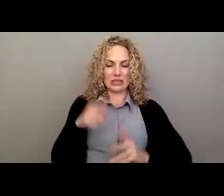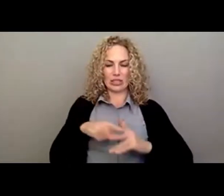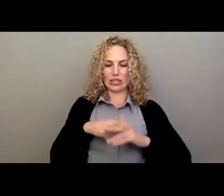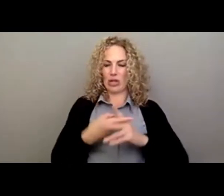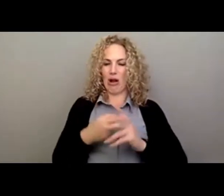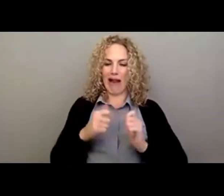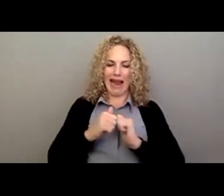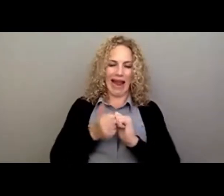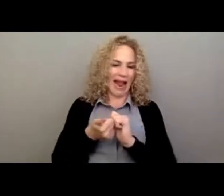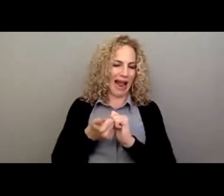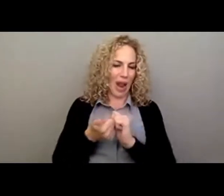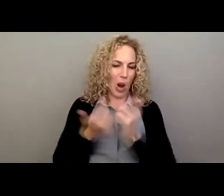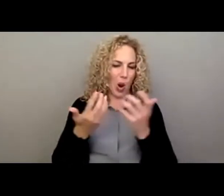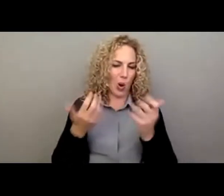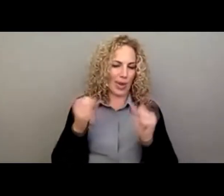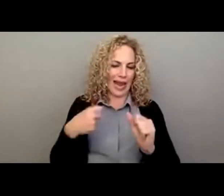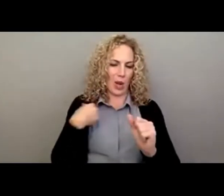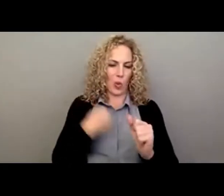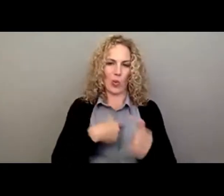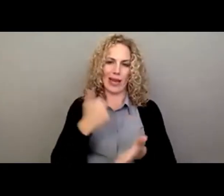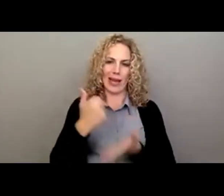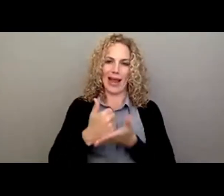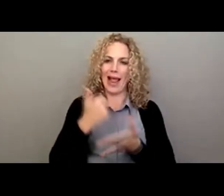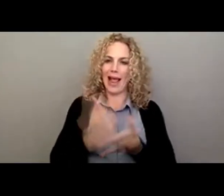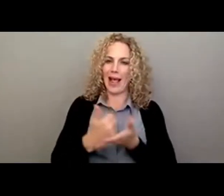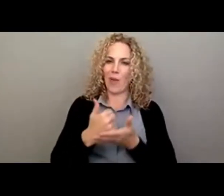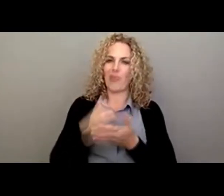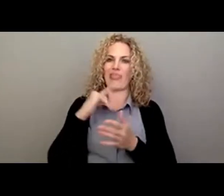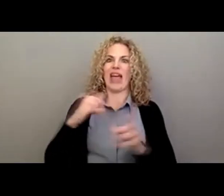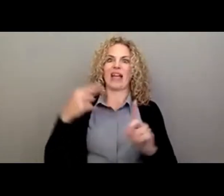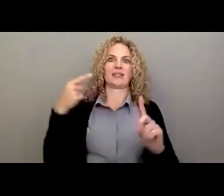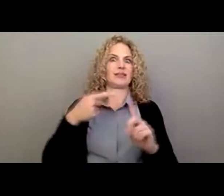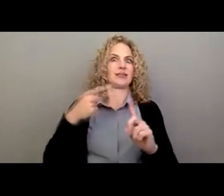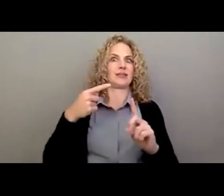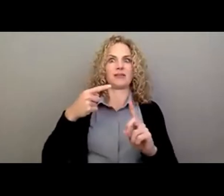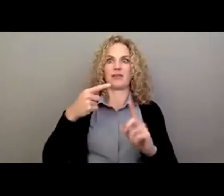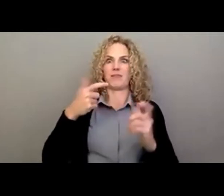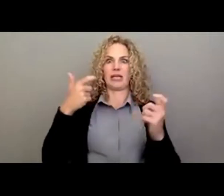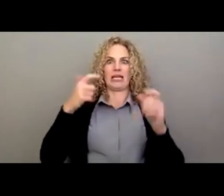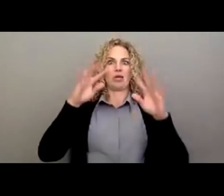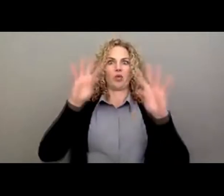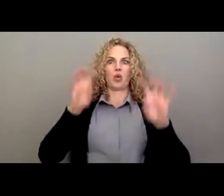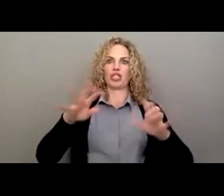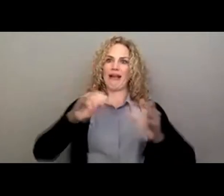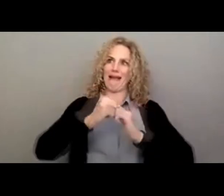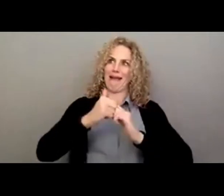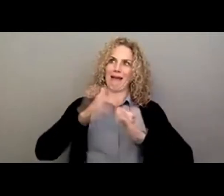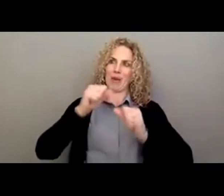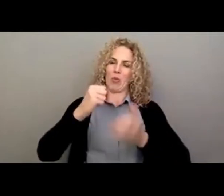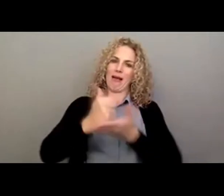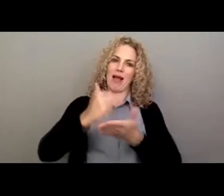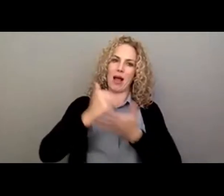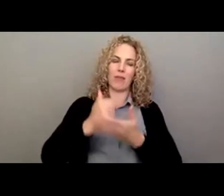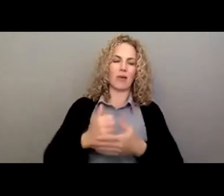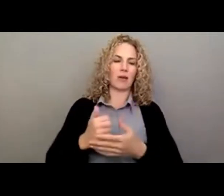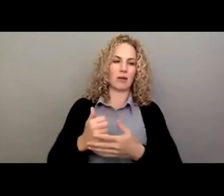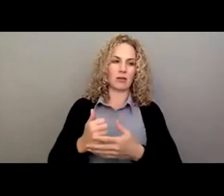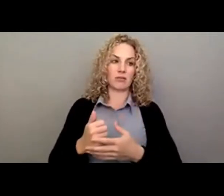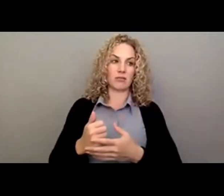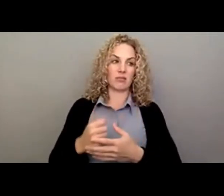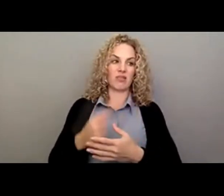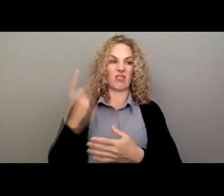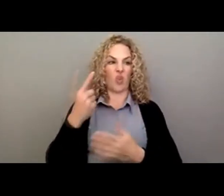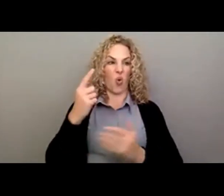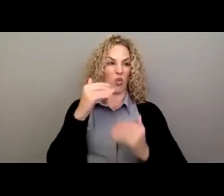we help? That's the question. That's the drive behind everything we do. And the only limitations in